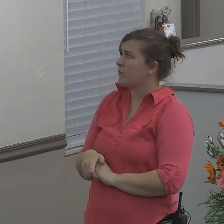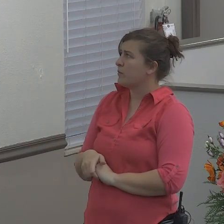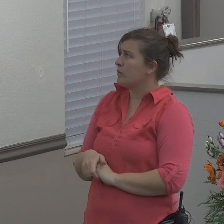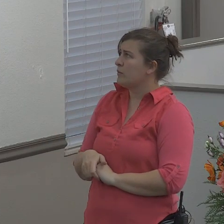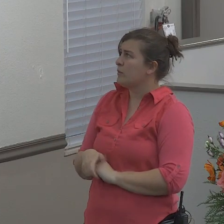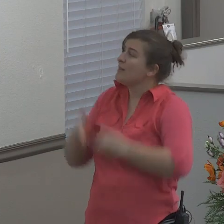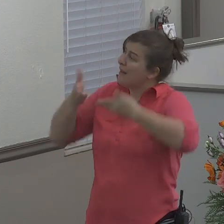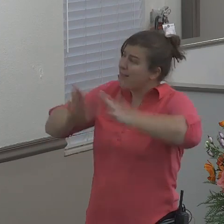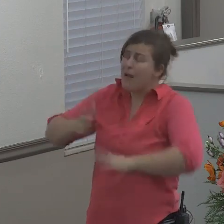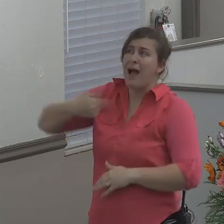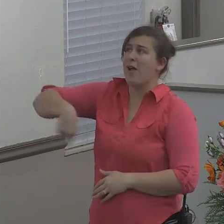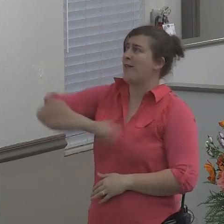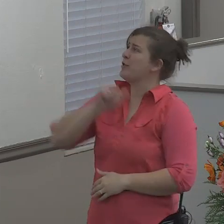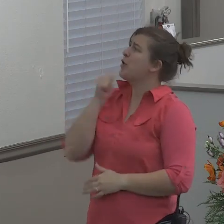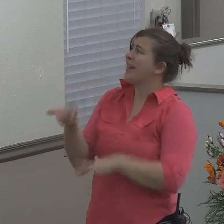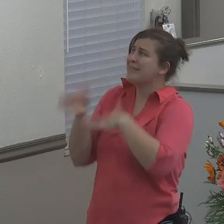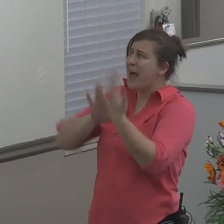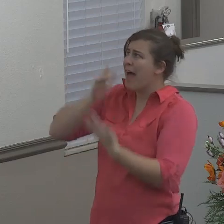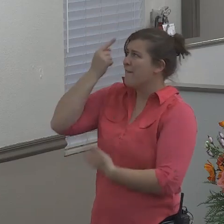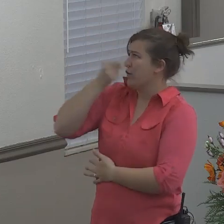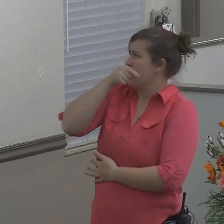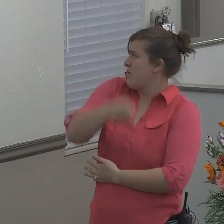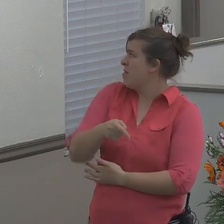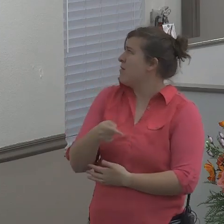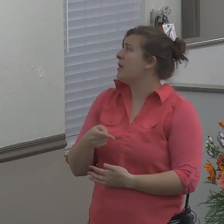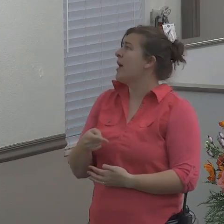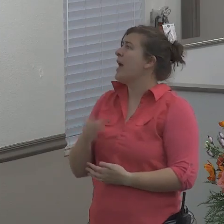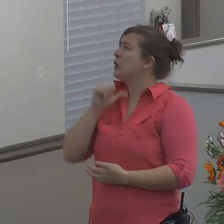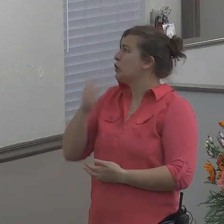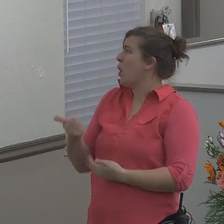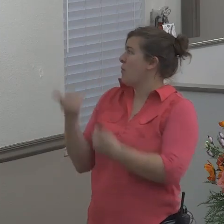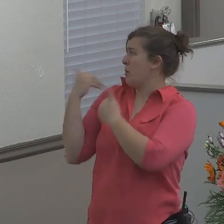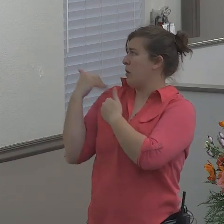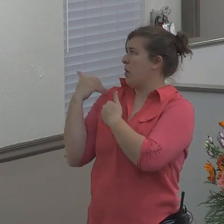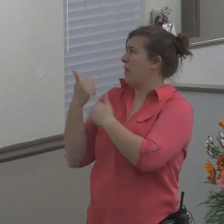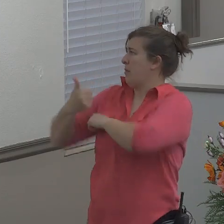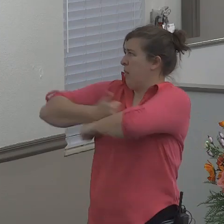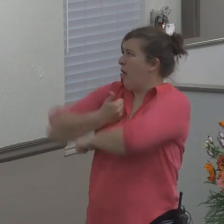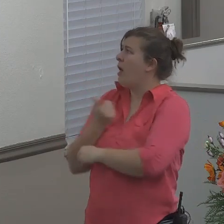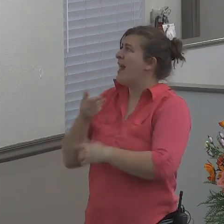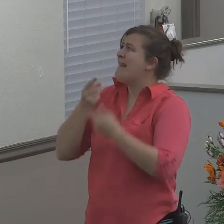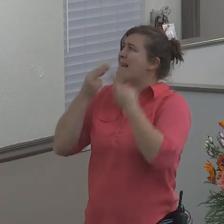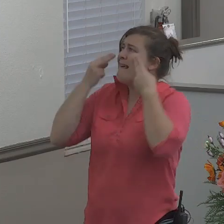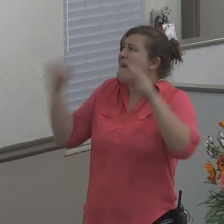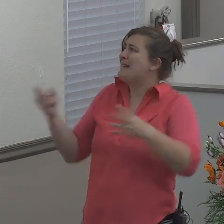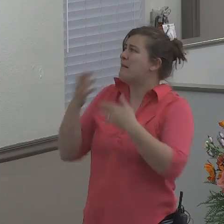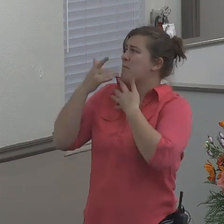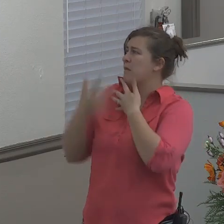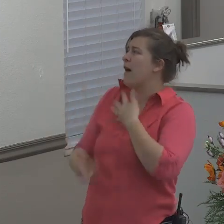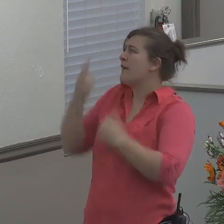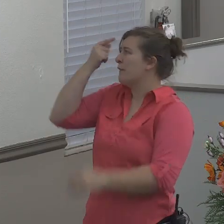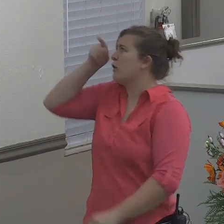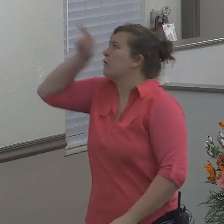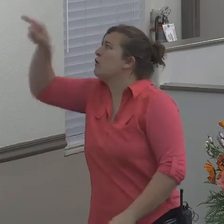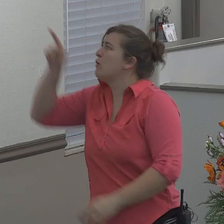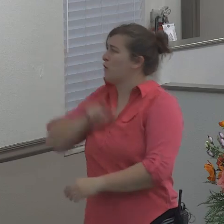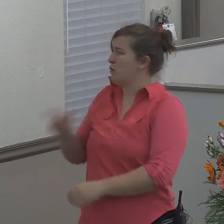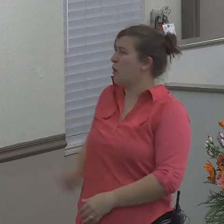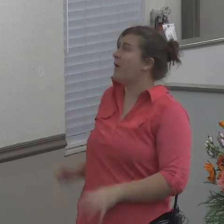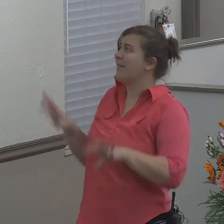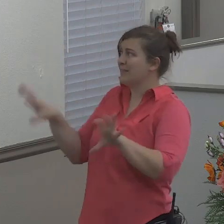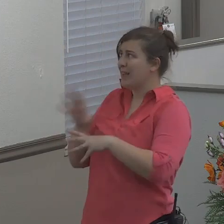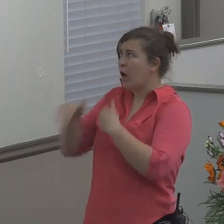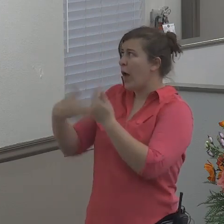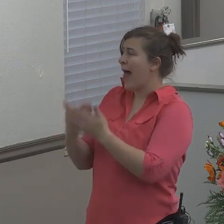Let us not perish for this man's life, and lay not upon us innocent blood. For thou, O Lord, hast done as it pleased thee.